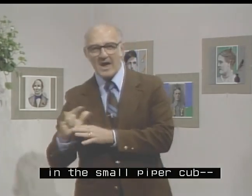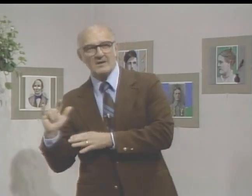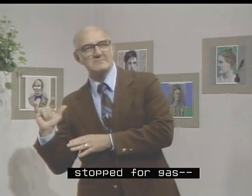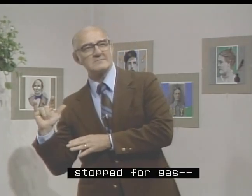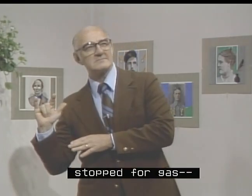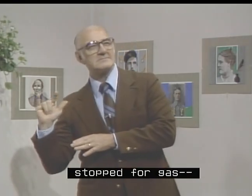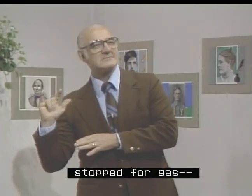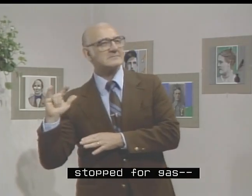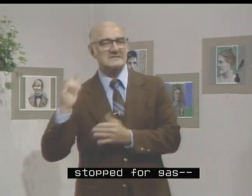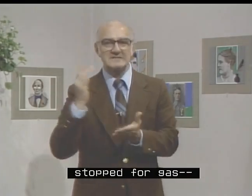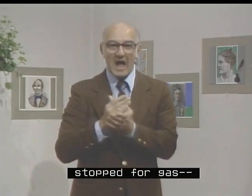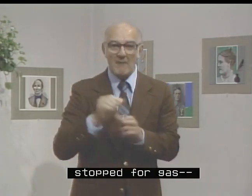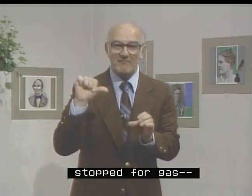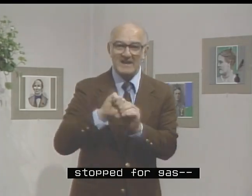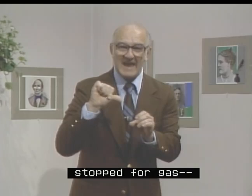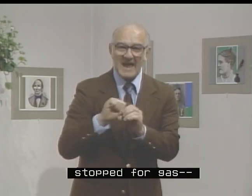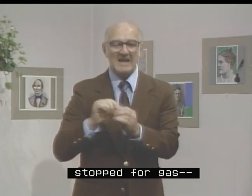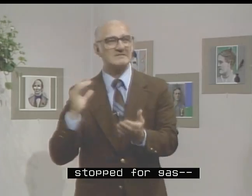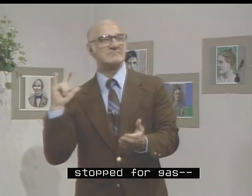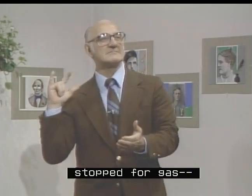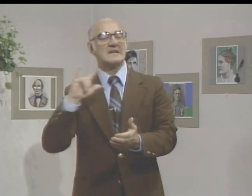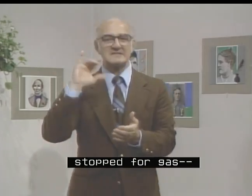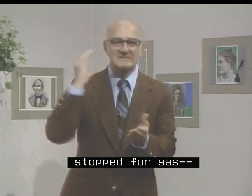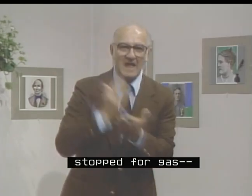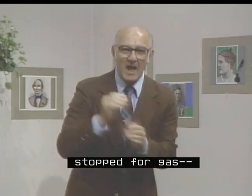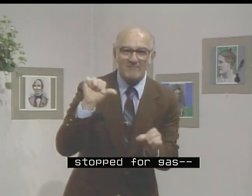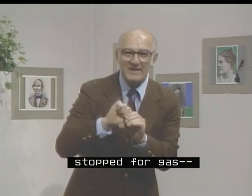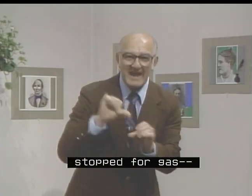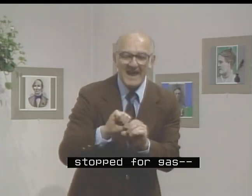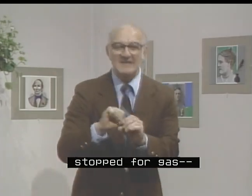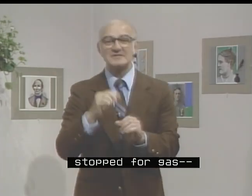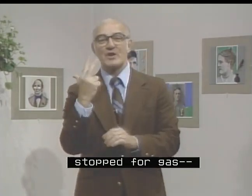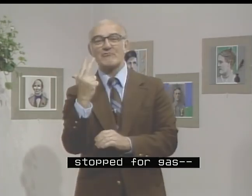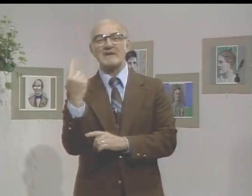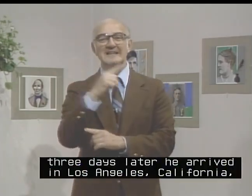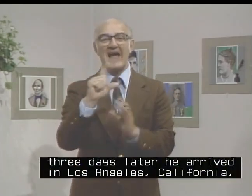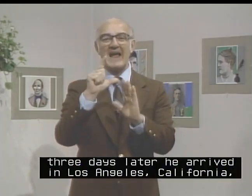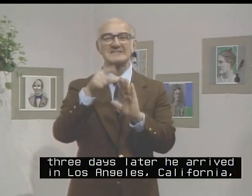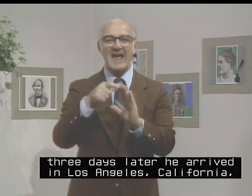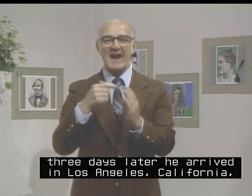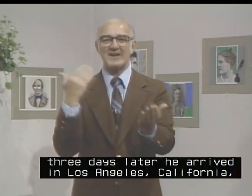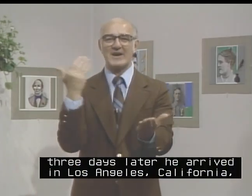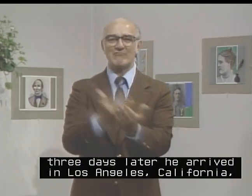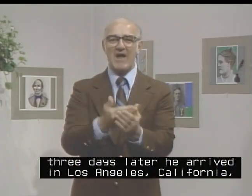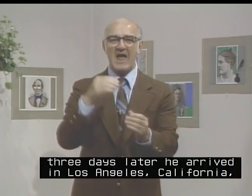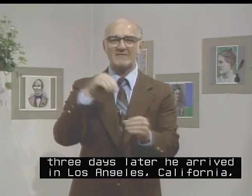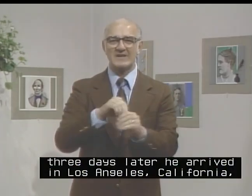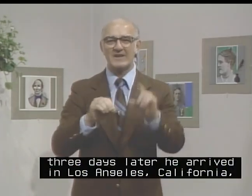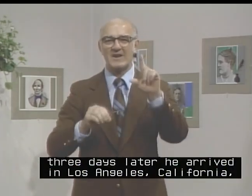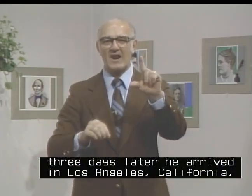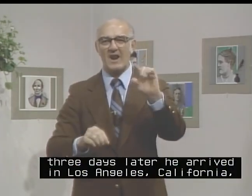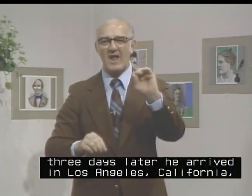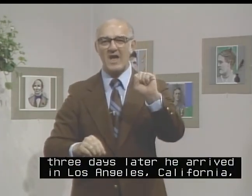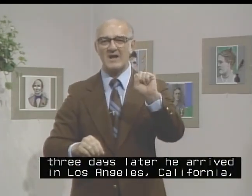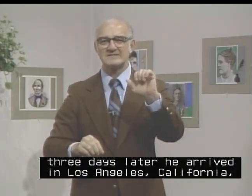Mmm. Stopped for gas. Mmm. Stopped for gas. Three days later, he arrived in Los